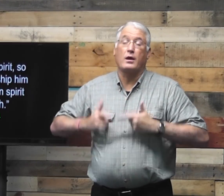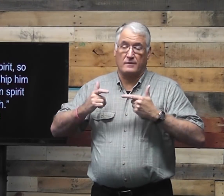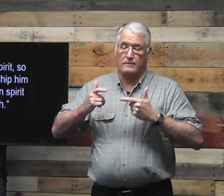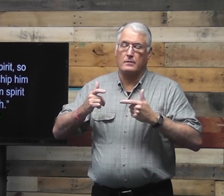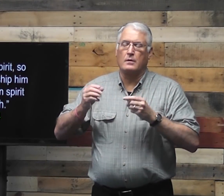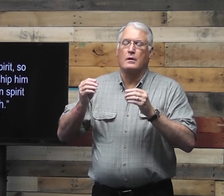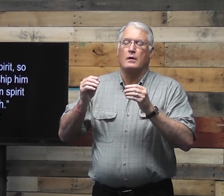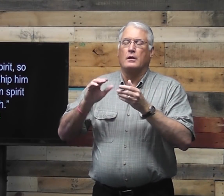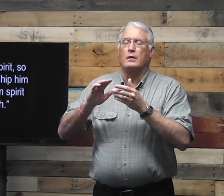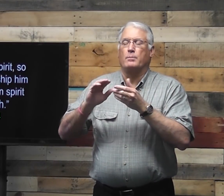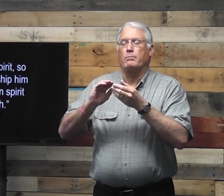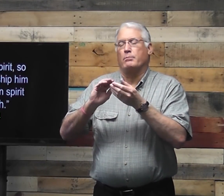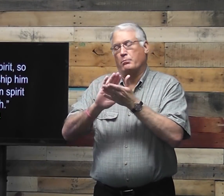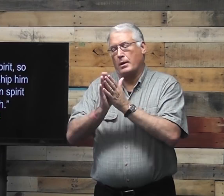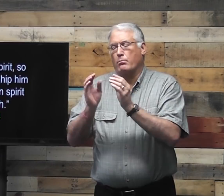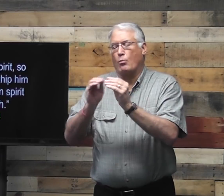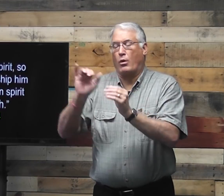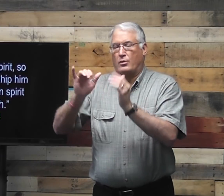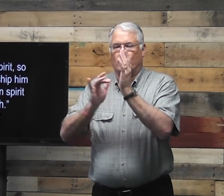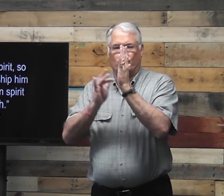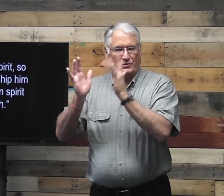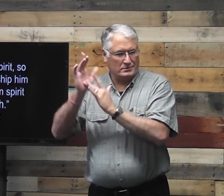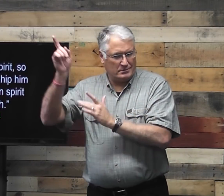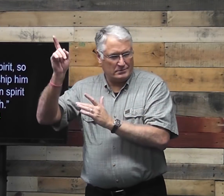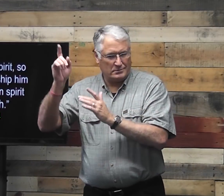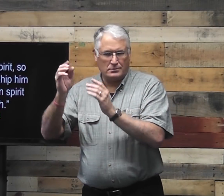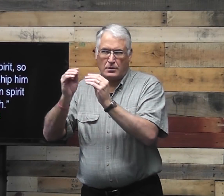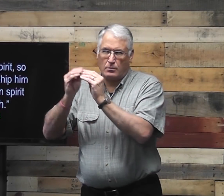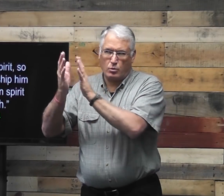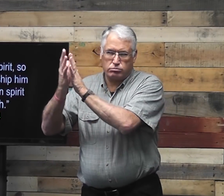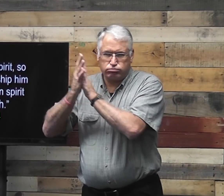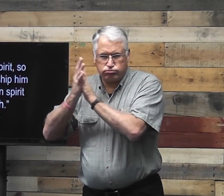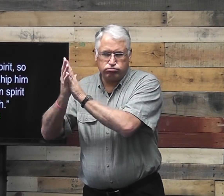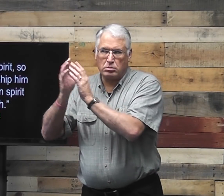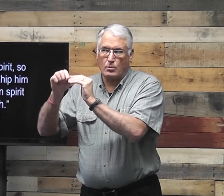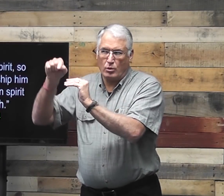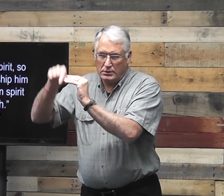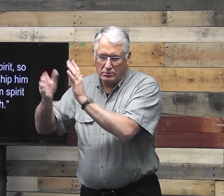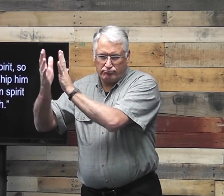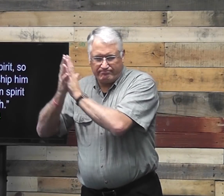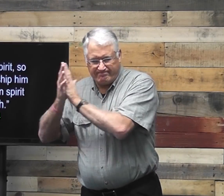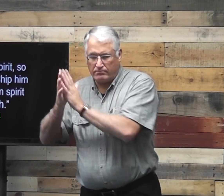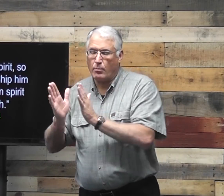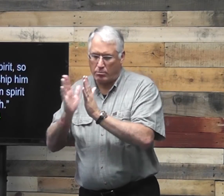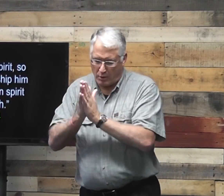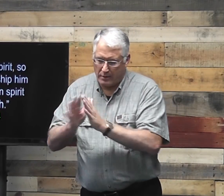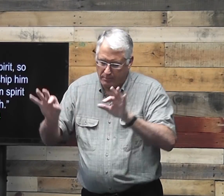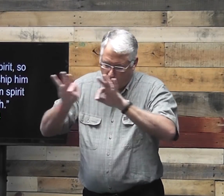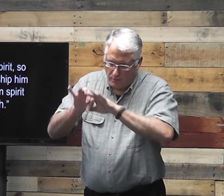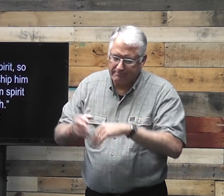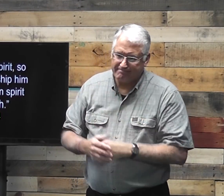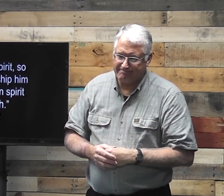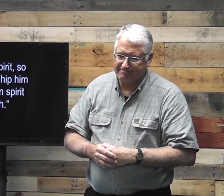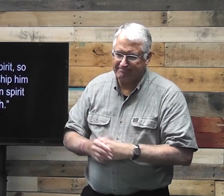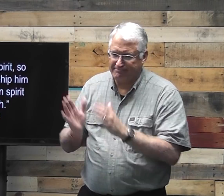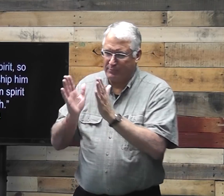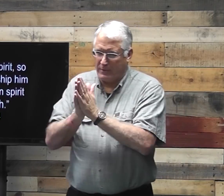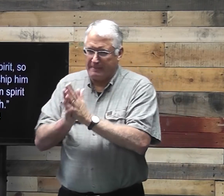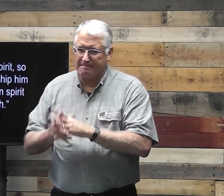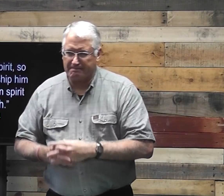we realize that our lives become more like Jesus. And the deeper relationship we have with him. So prayer is very